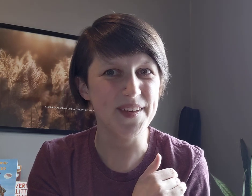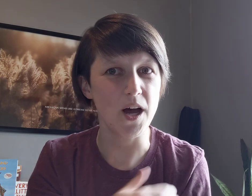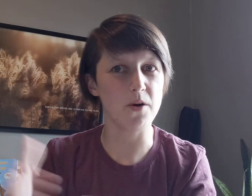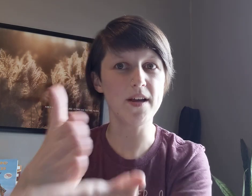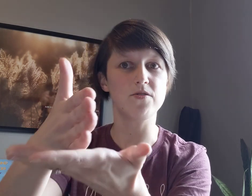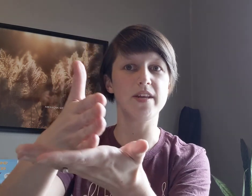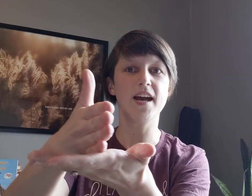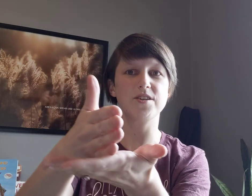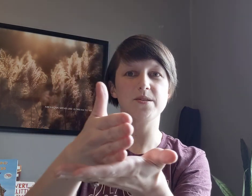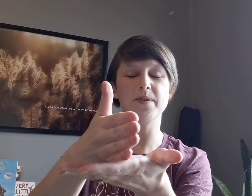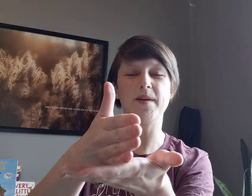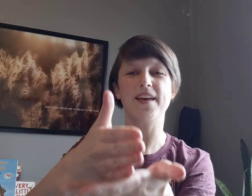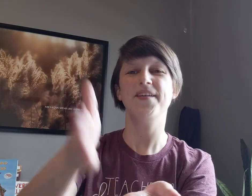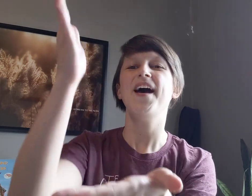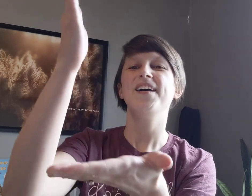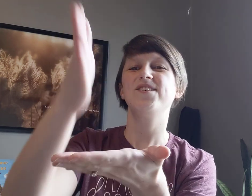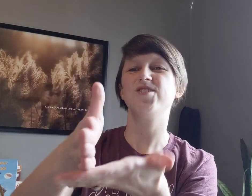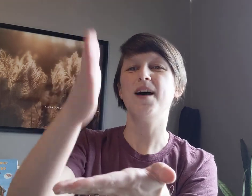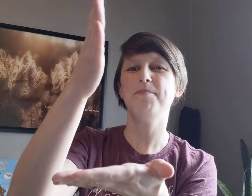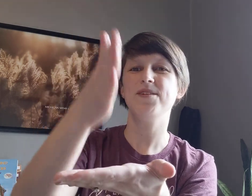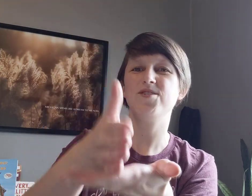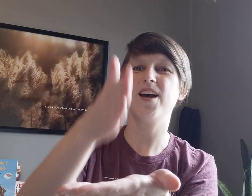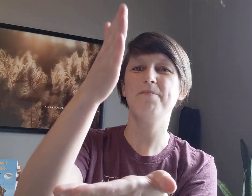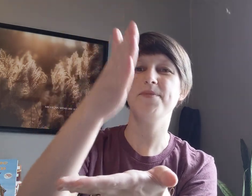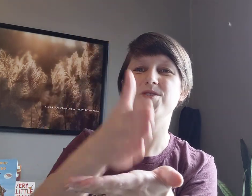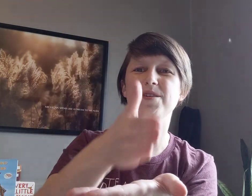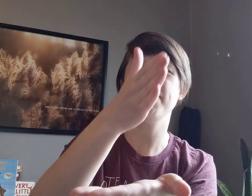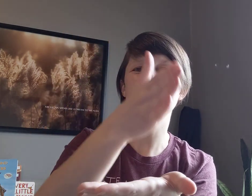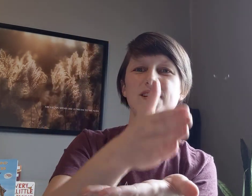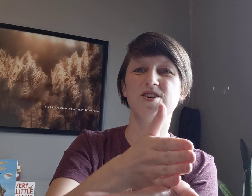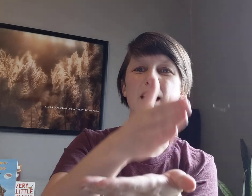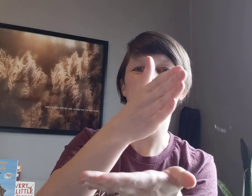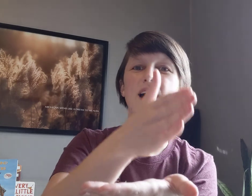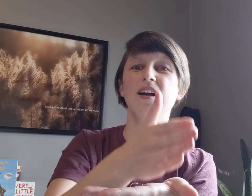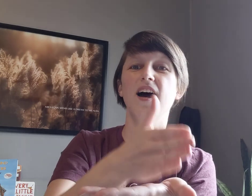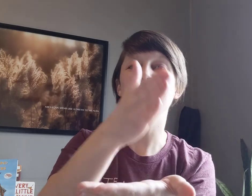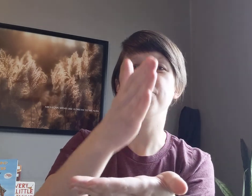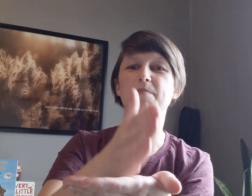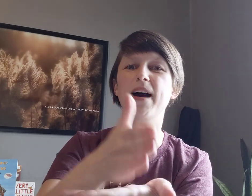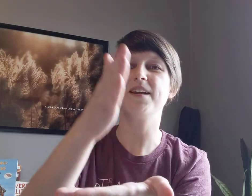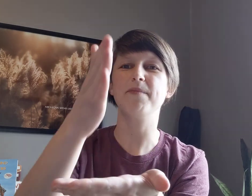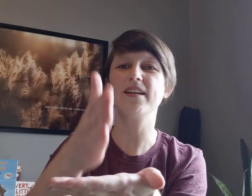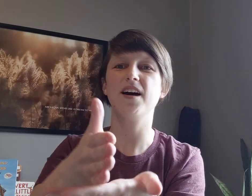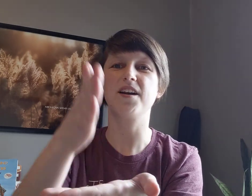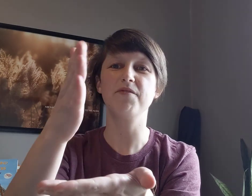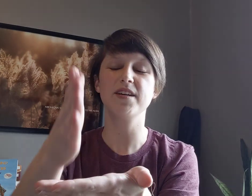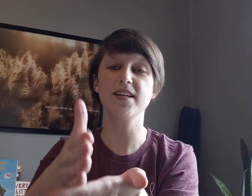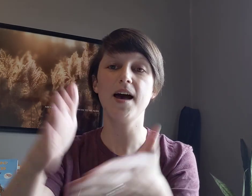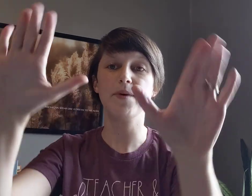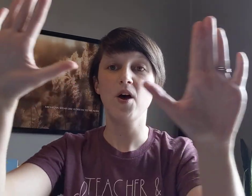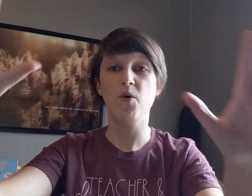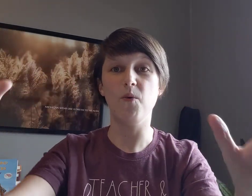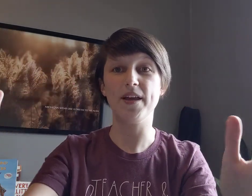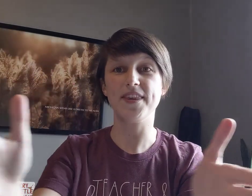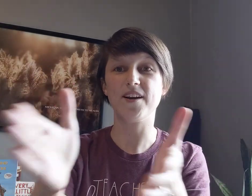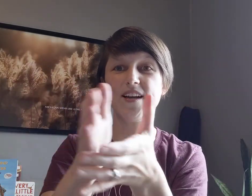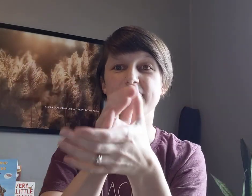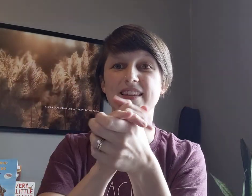All right, do the actions with me. Chop, chop, chippity chop. Cut off the bottom and cut off the top. What there is